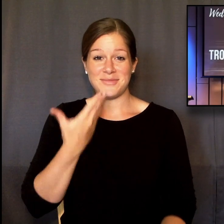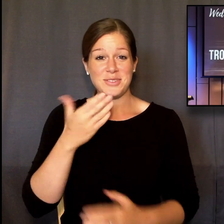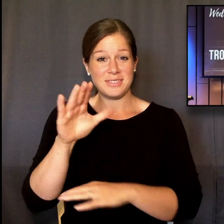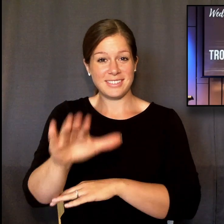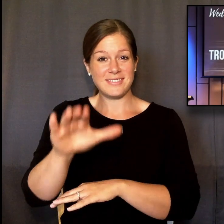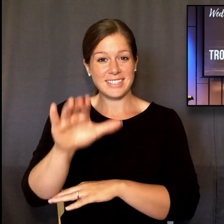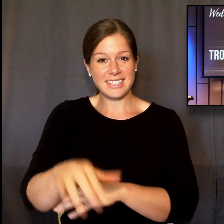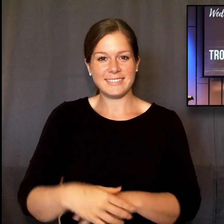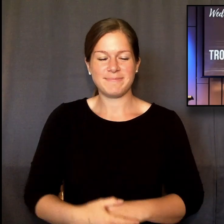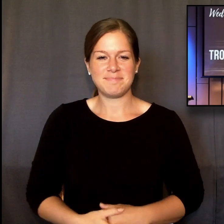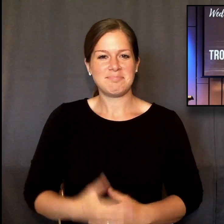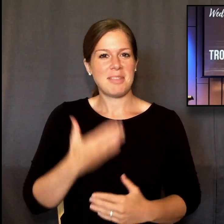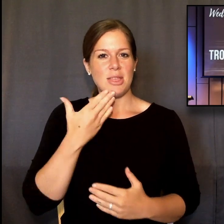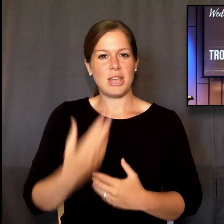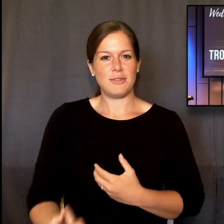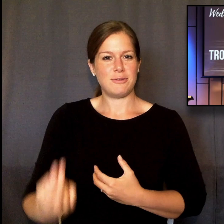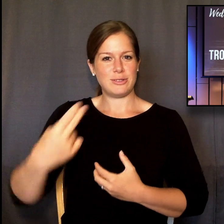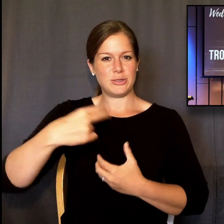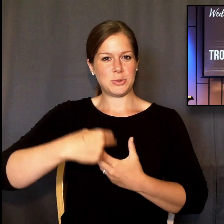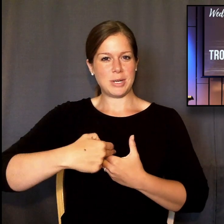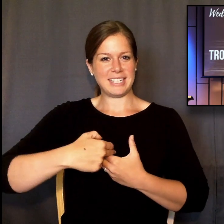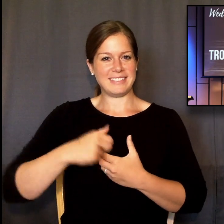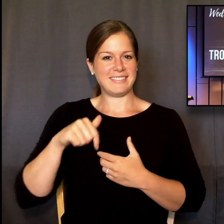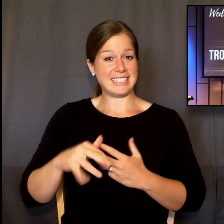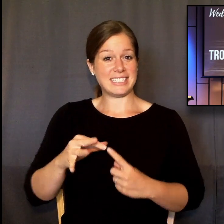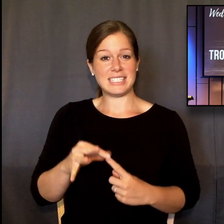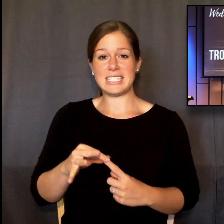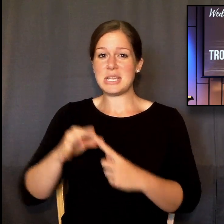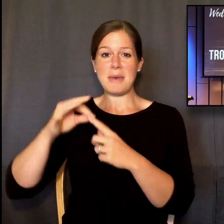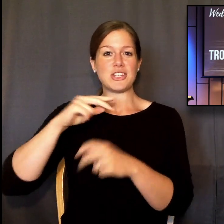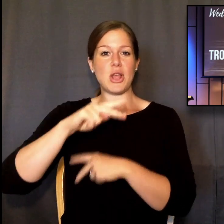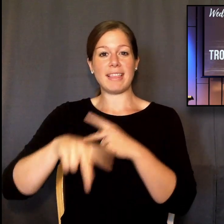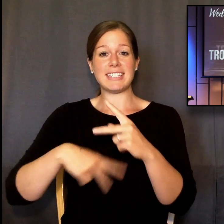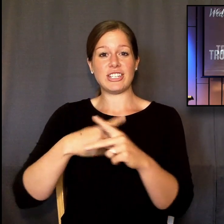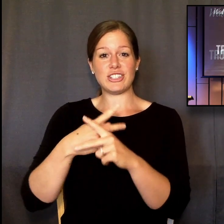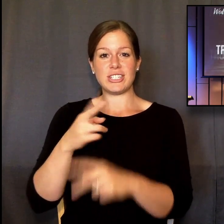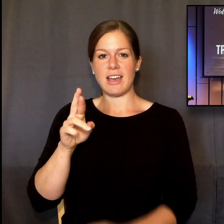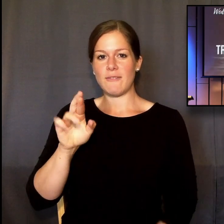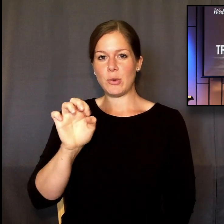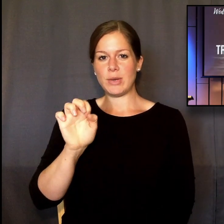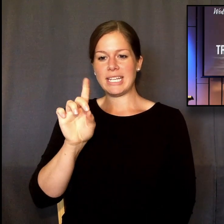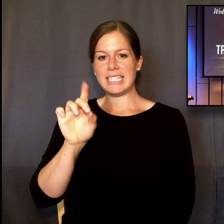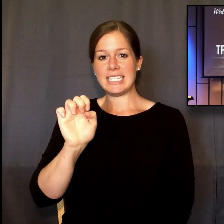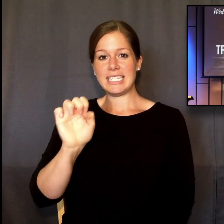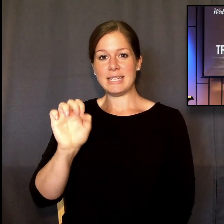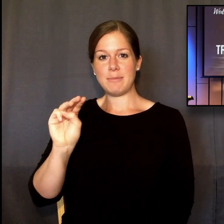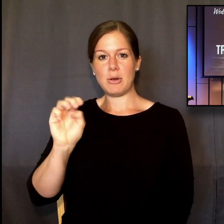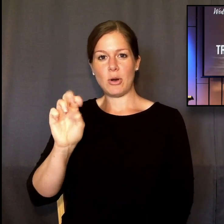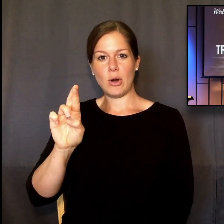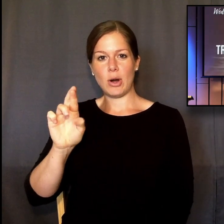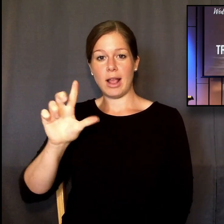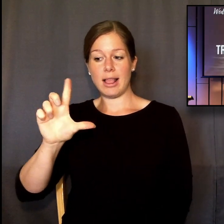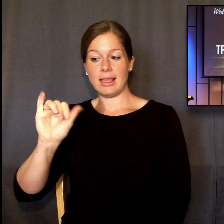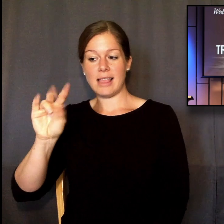Good evening. Thank you for joining me for our special edition of Redeemer Live on Wednesday nights.